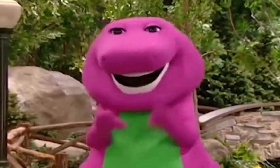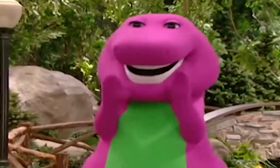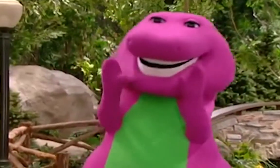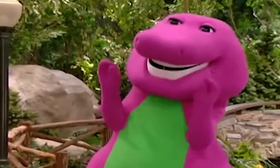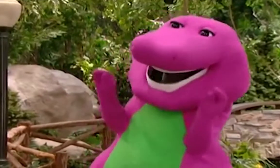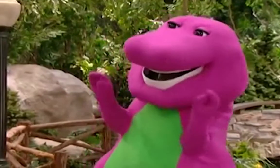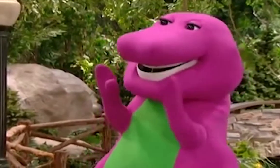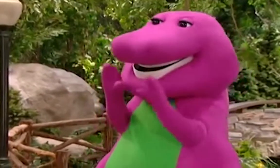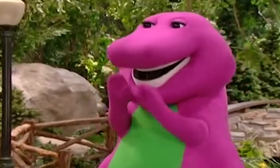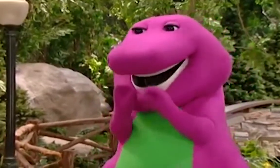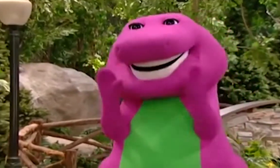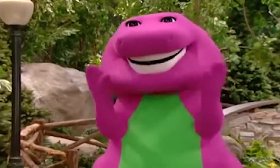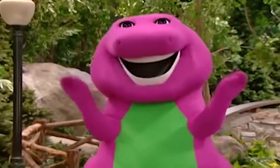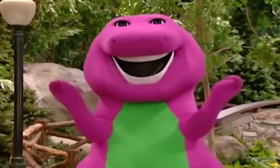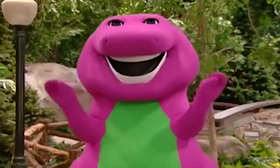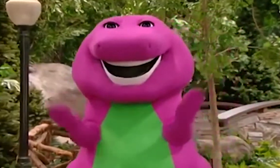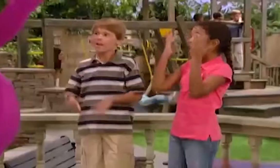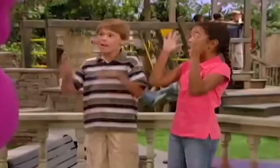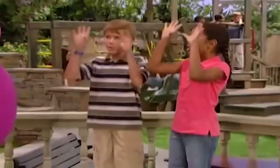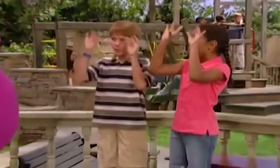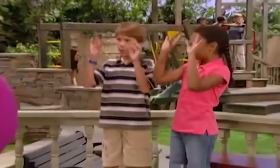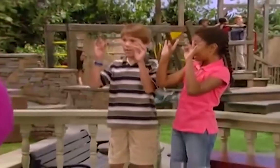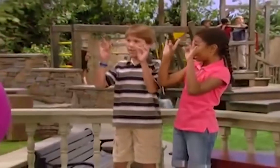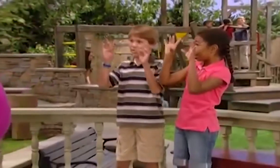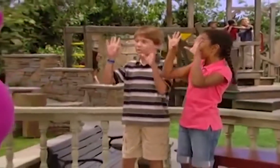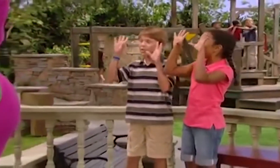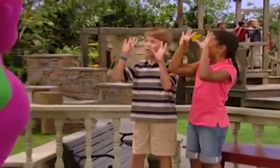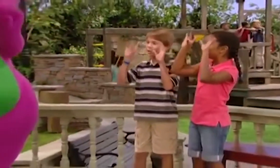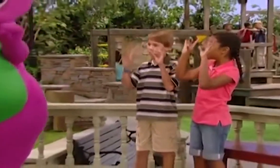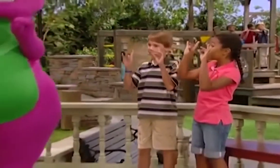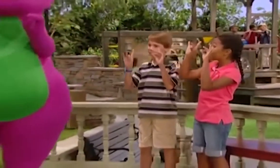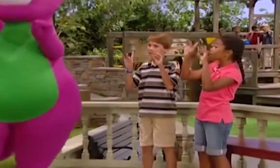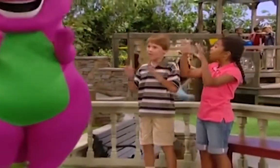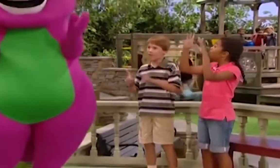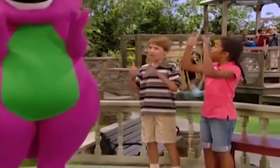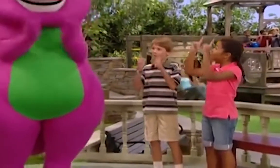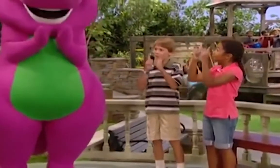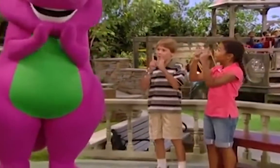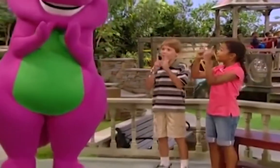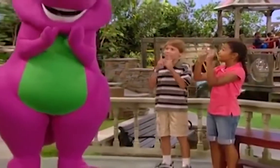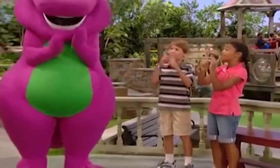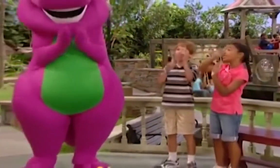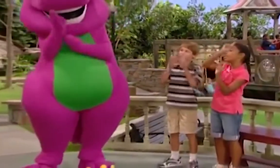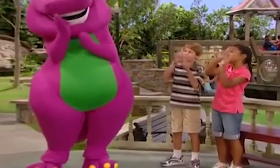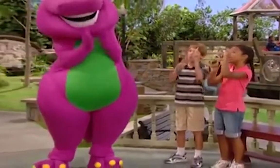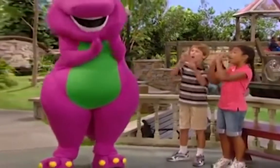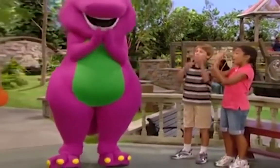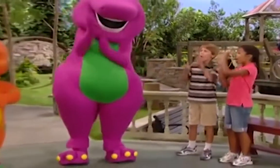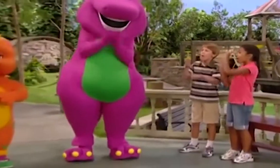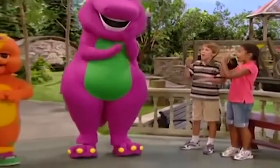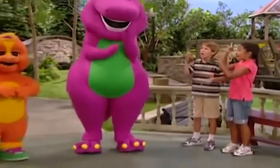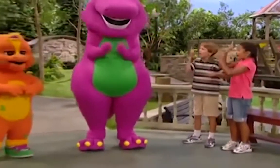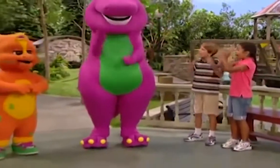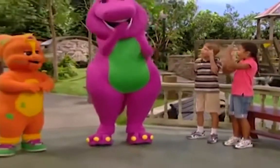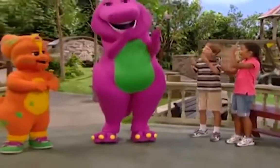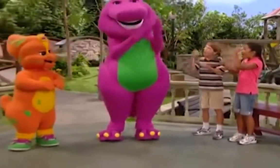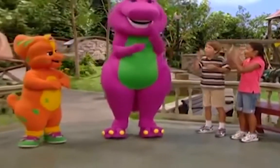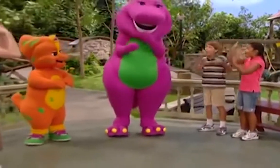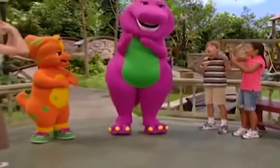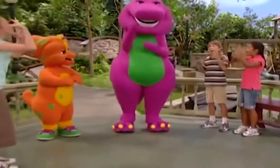in the sky. Twinkle, twinkle, little star, how I